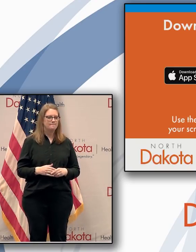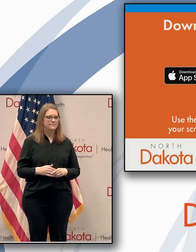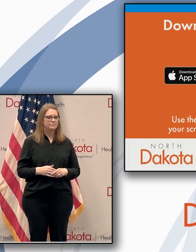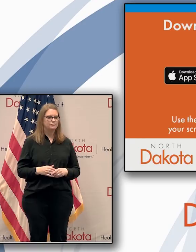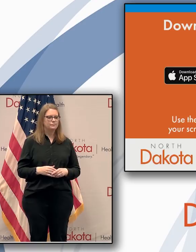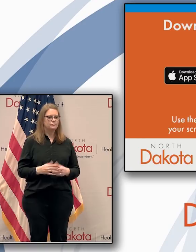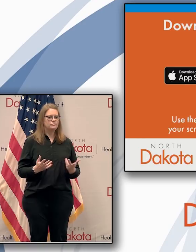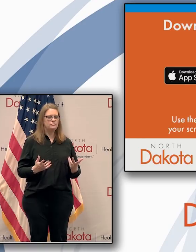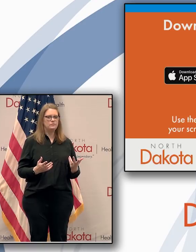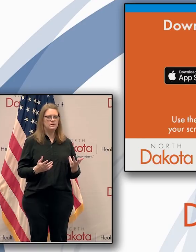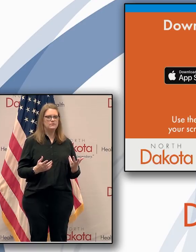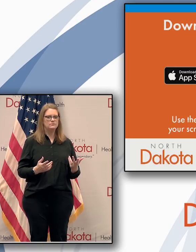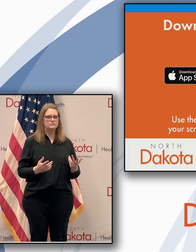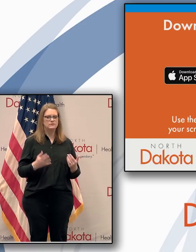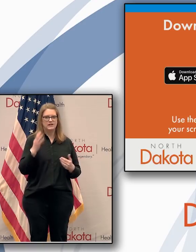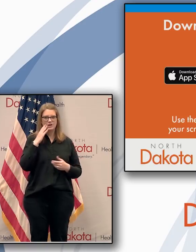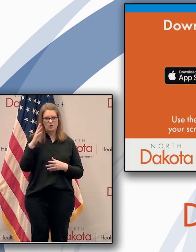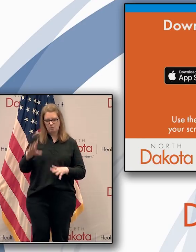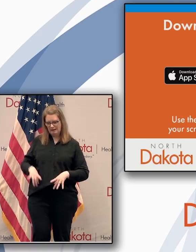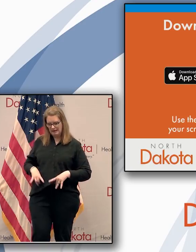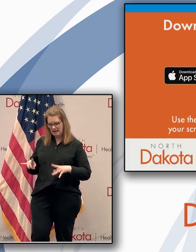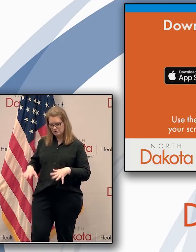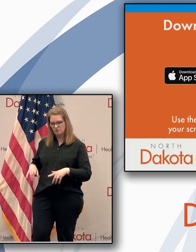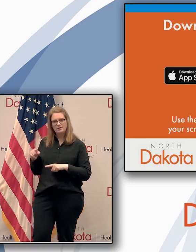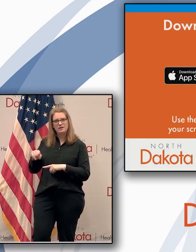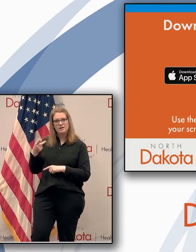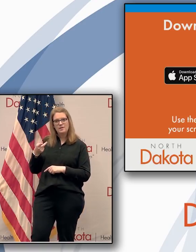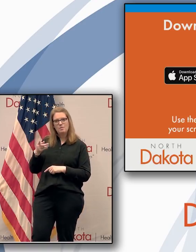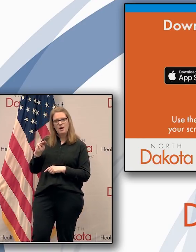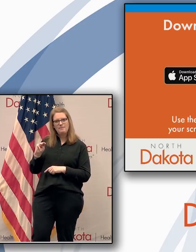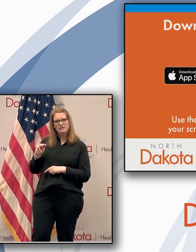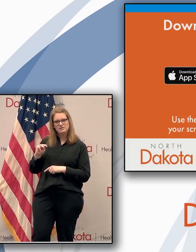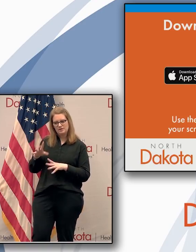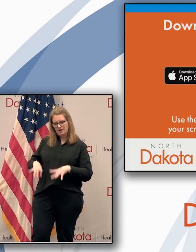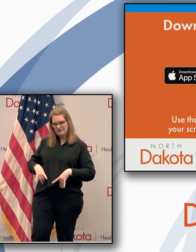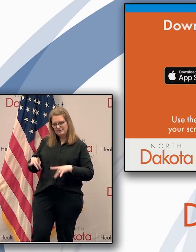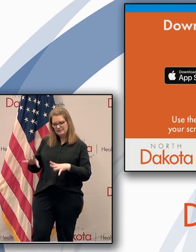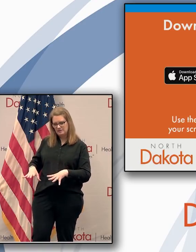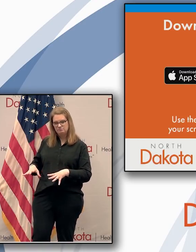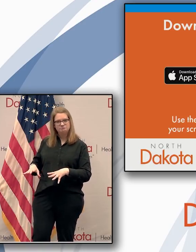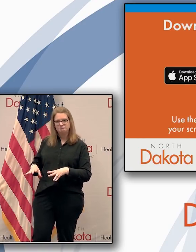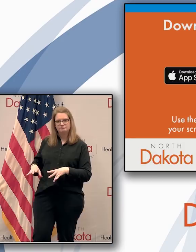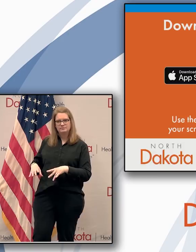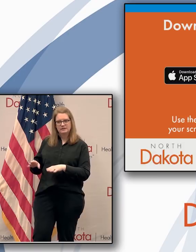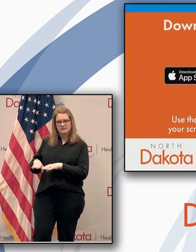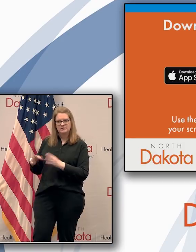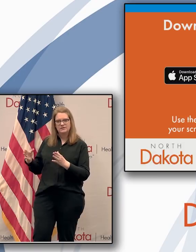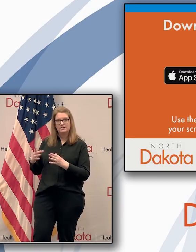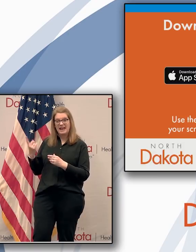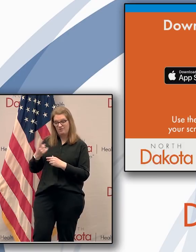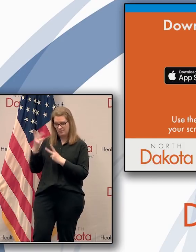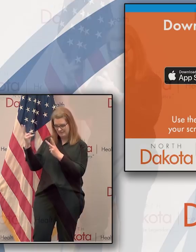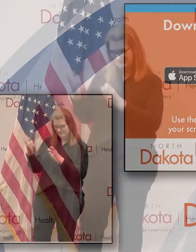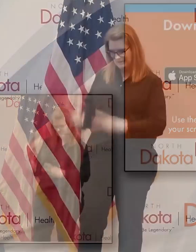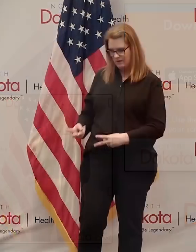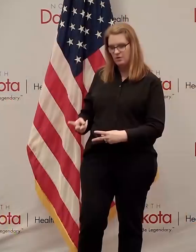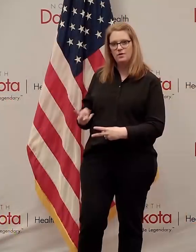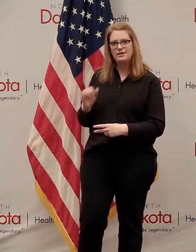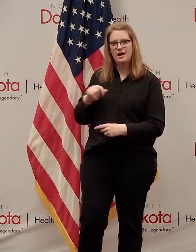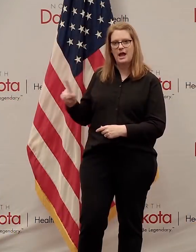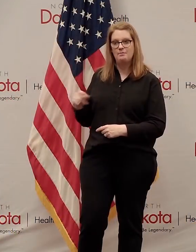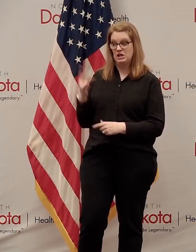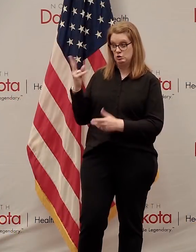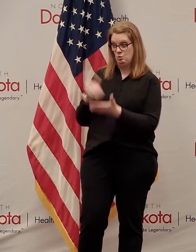don't quite have the heavy hand they have in Australia. The Prime Minister of Australia said they weren't going to reopen until everybody downloaded their app and 2 million people